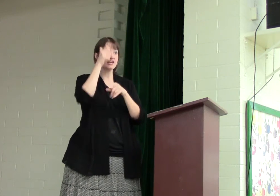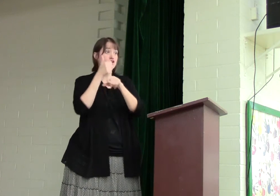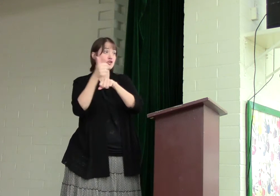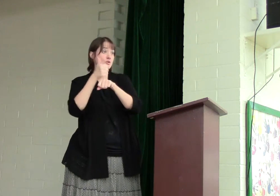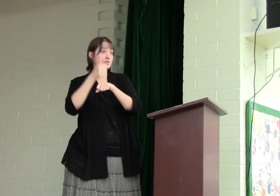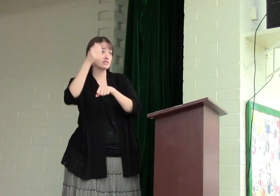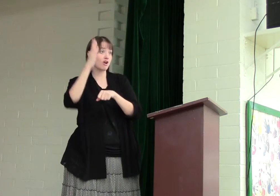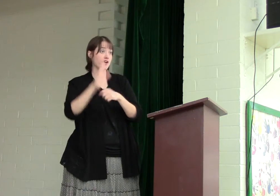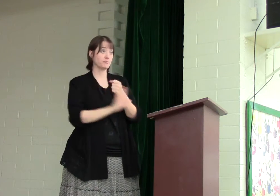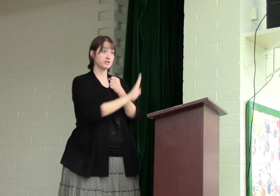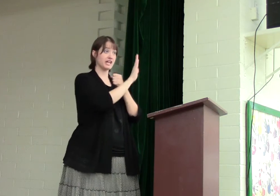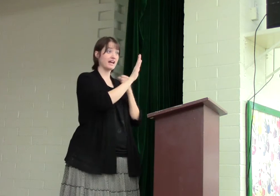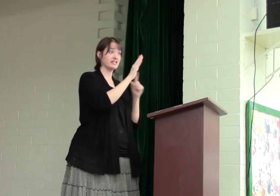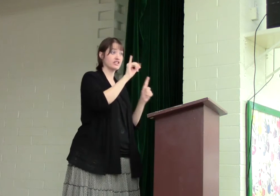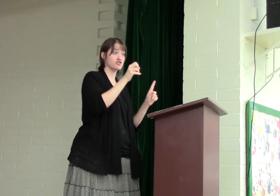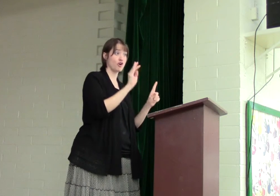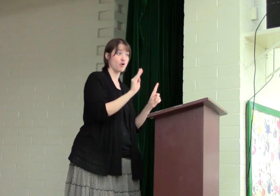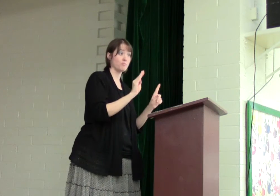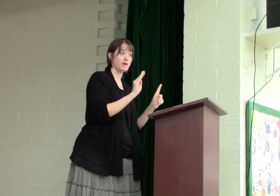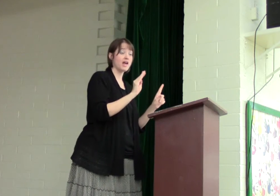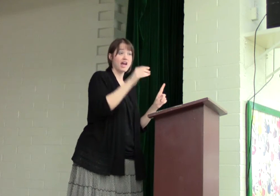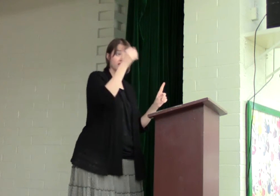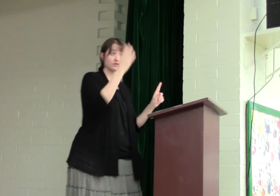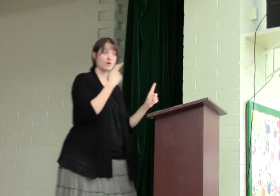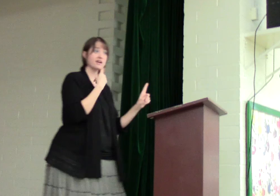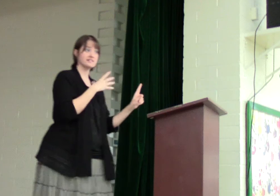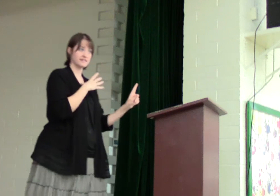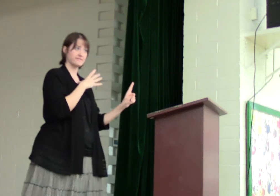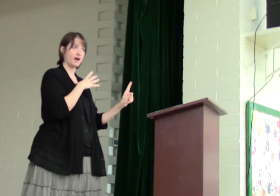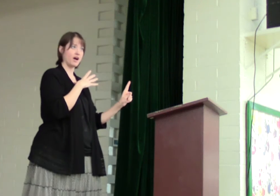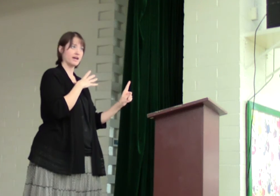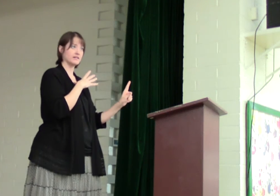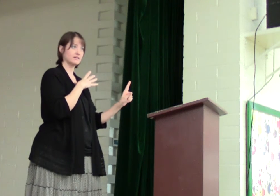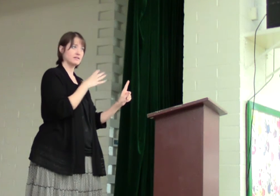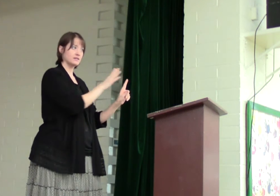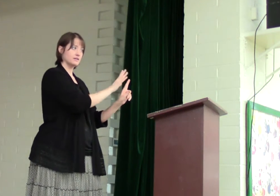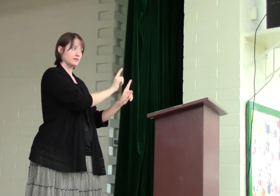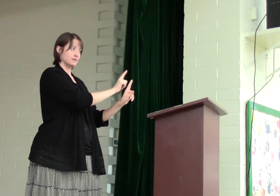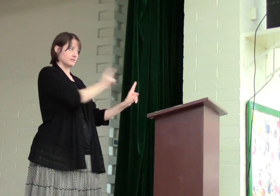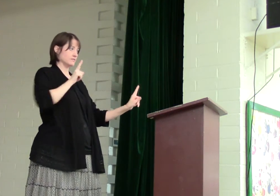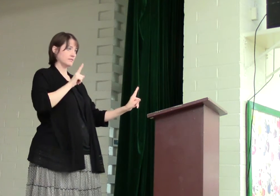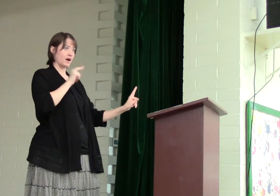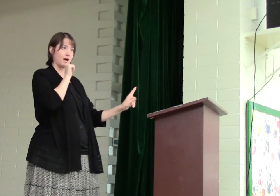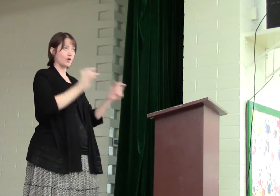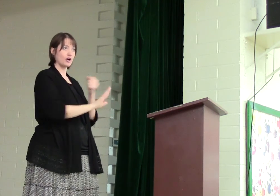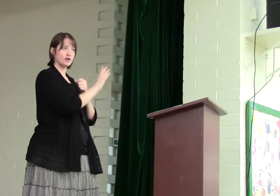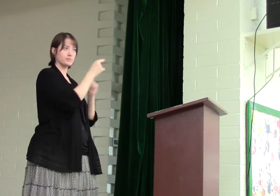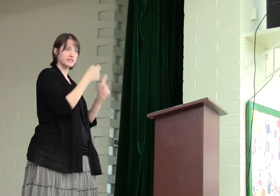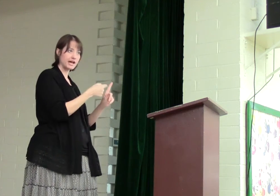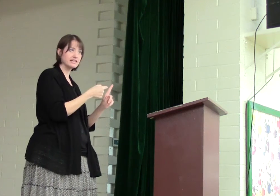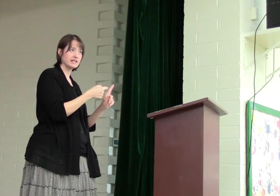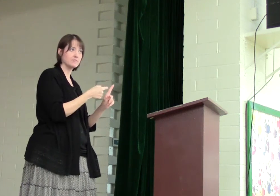accuses God of protecting Job. And so God says, fine. I'm not going to protect him.